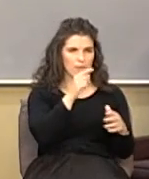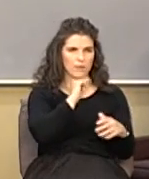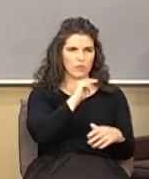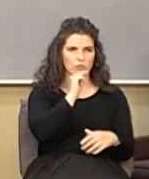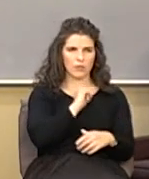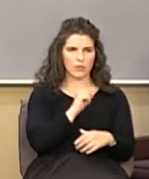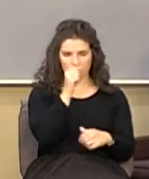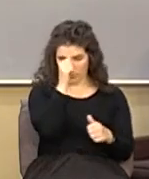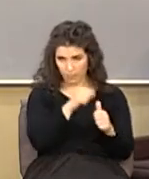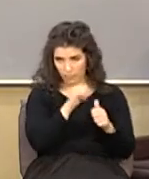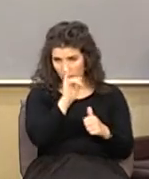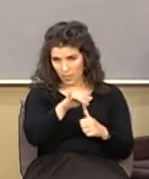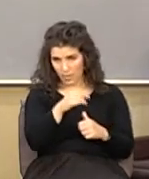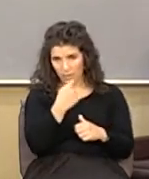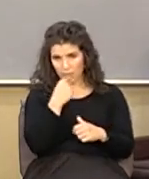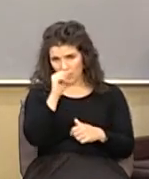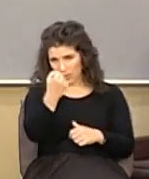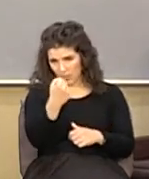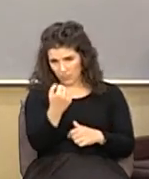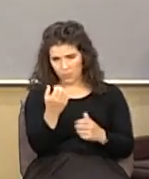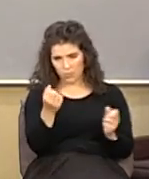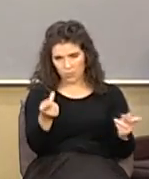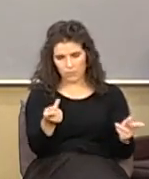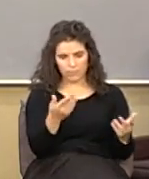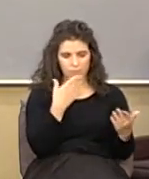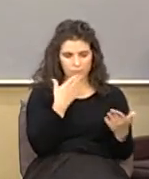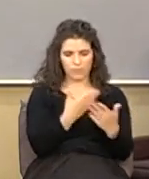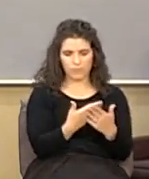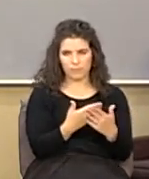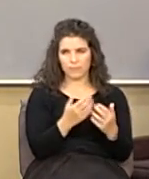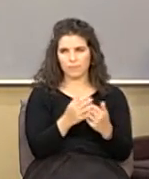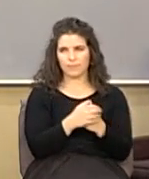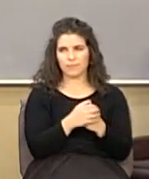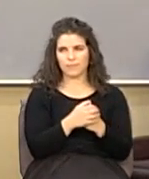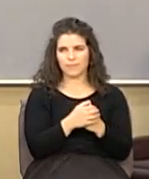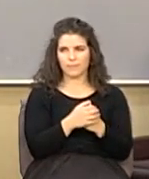say yes thank you liar